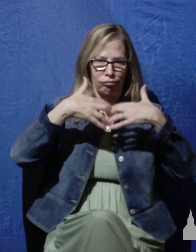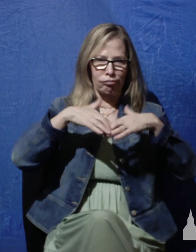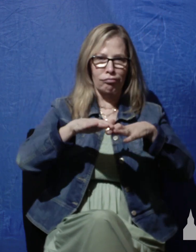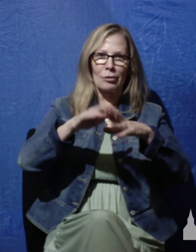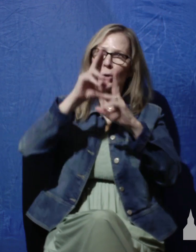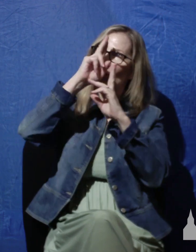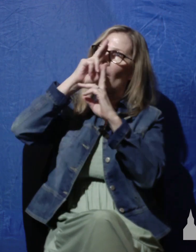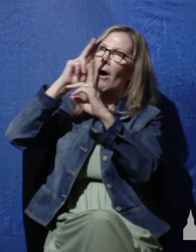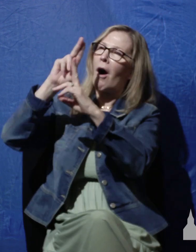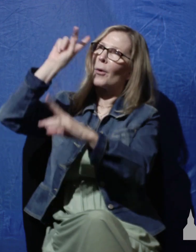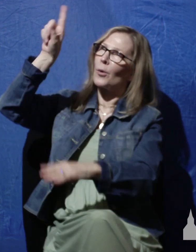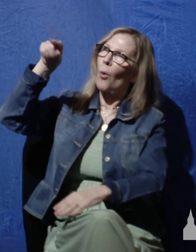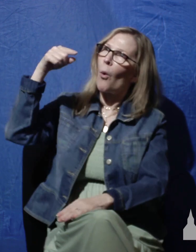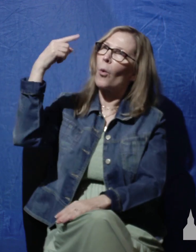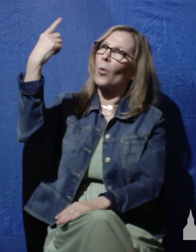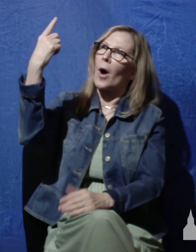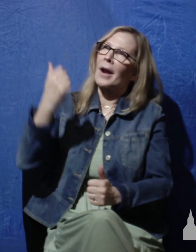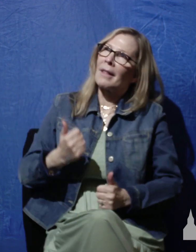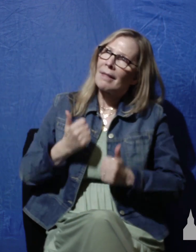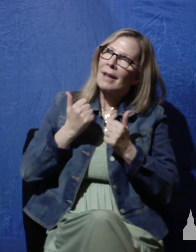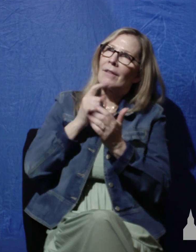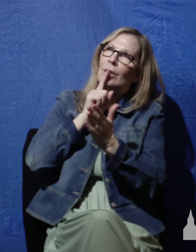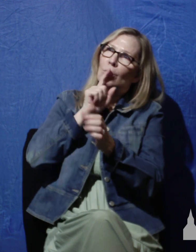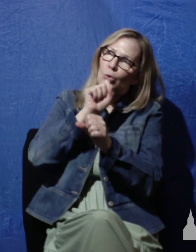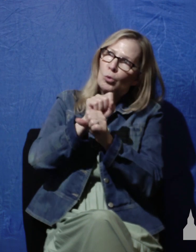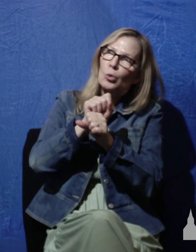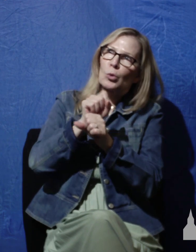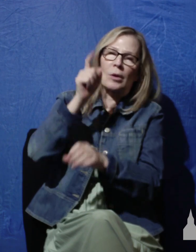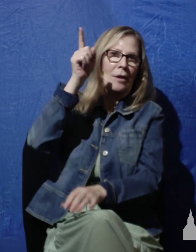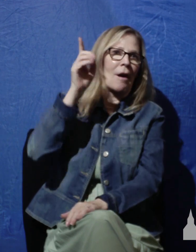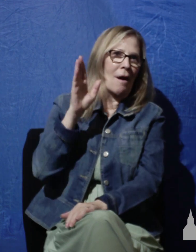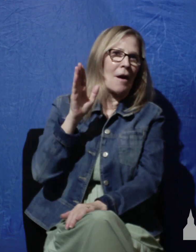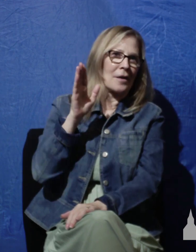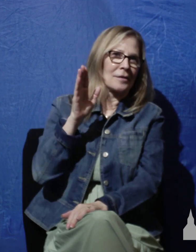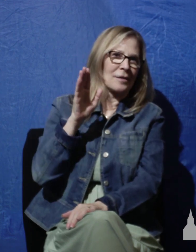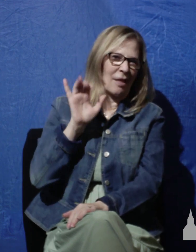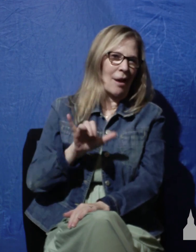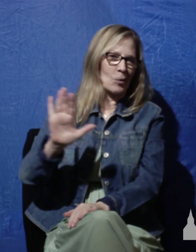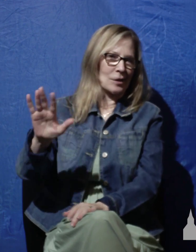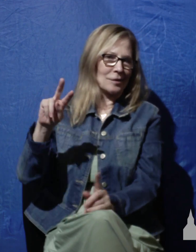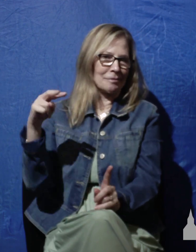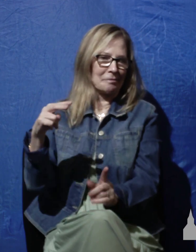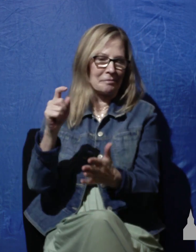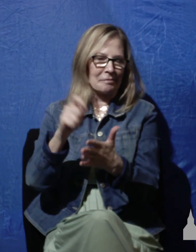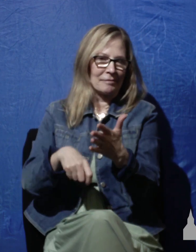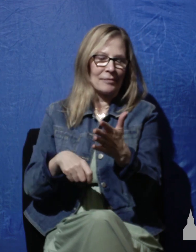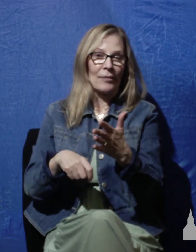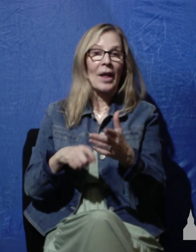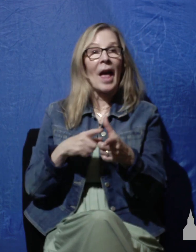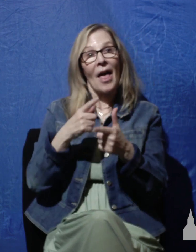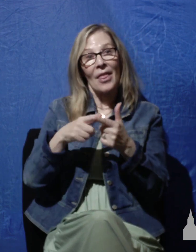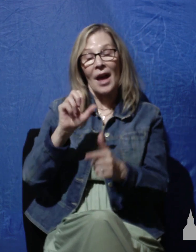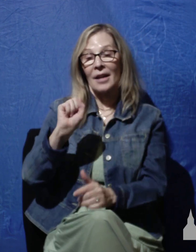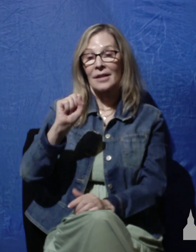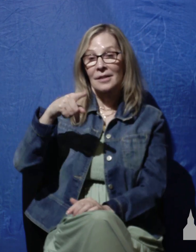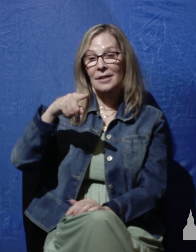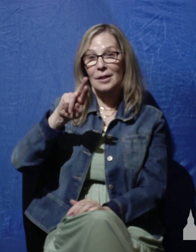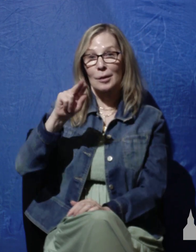living and true God. And then Spurgeon, interestingly enough, adds these fascinating